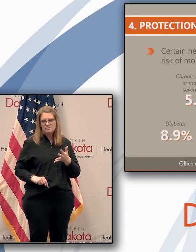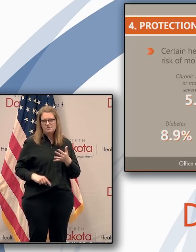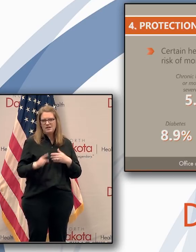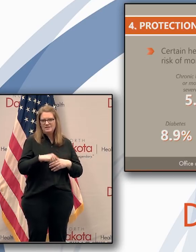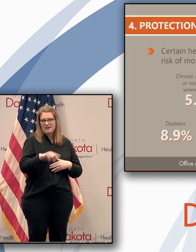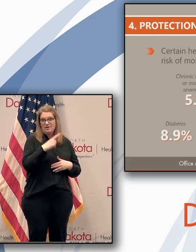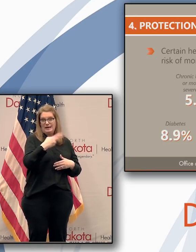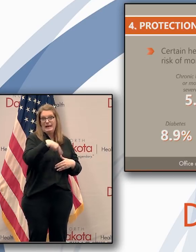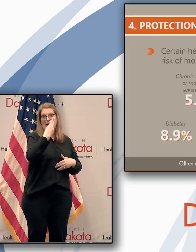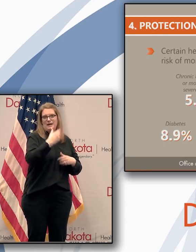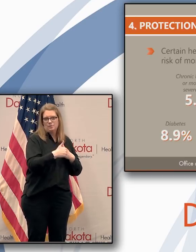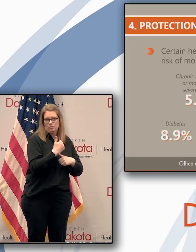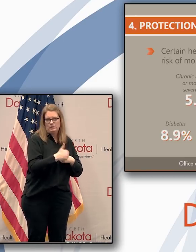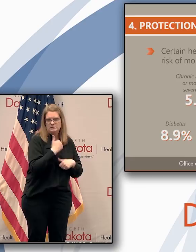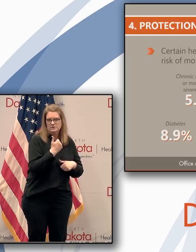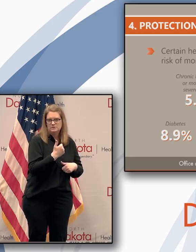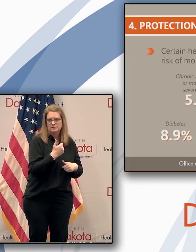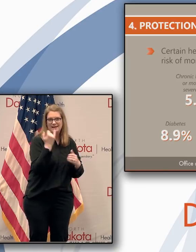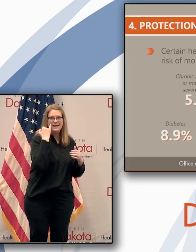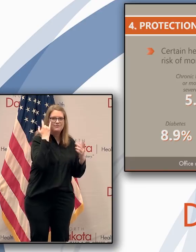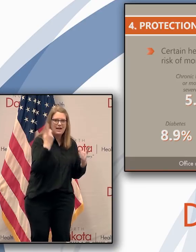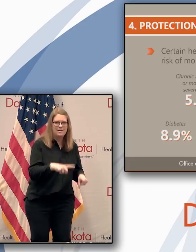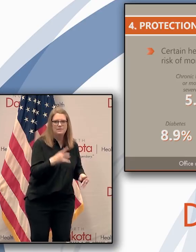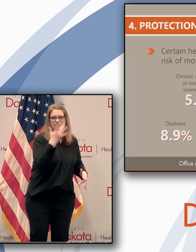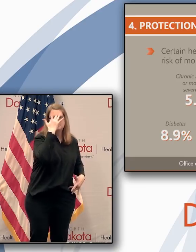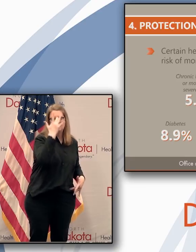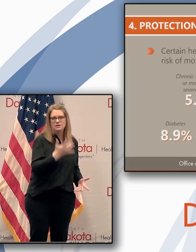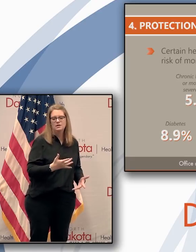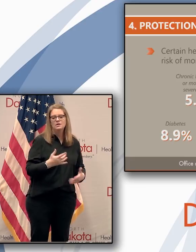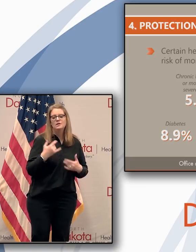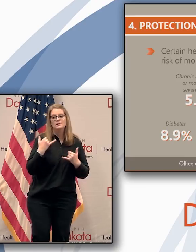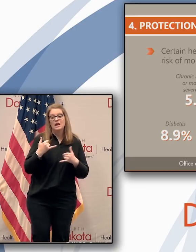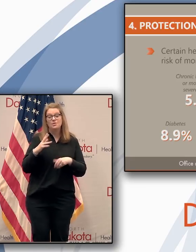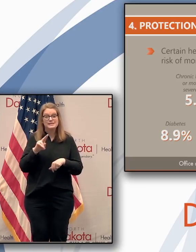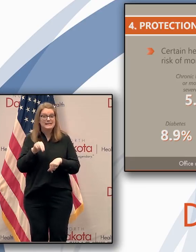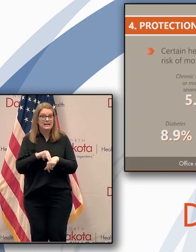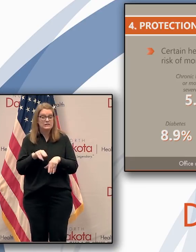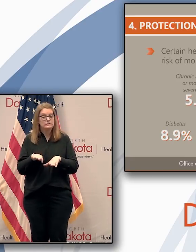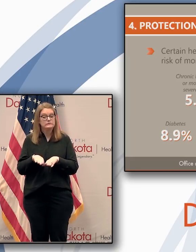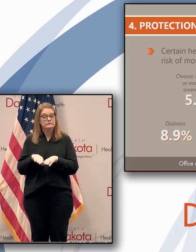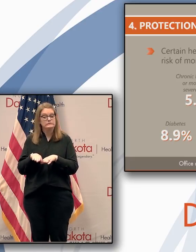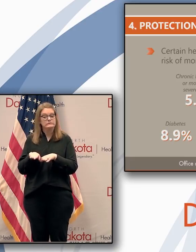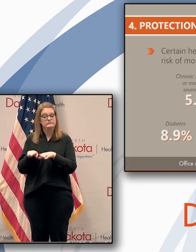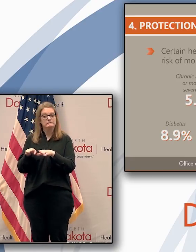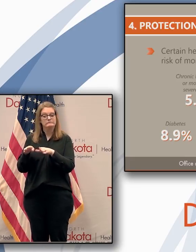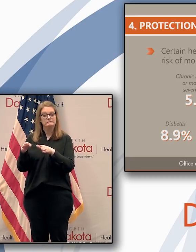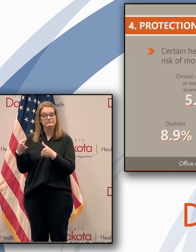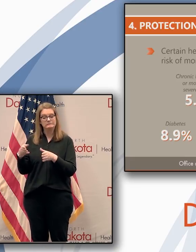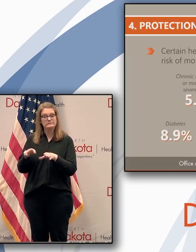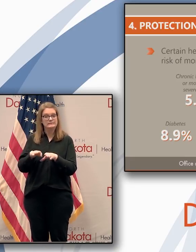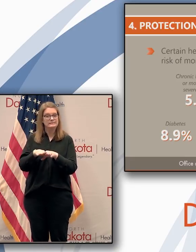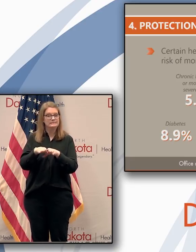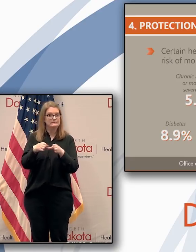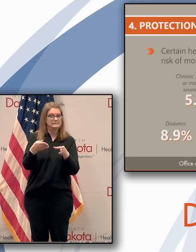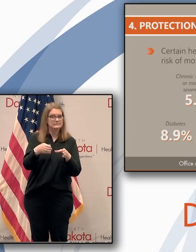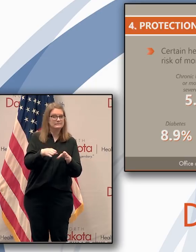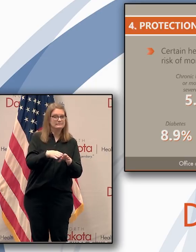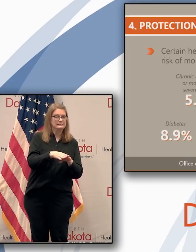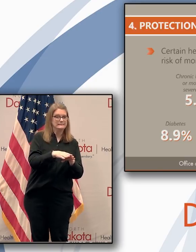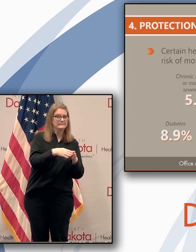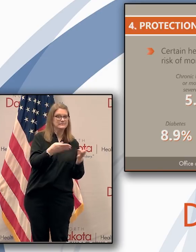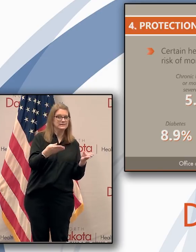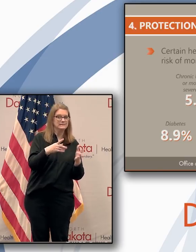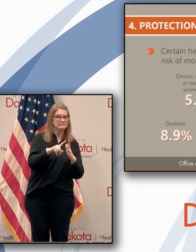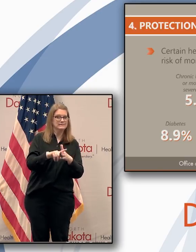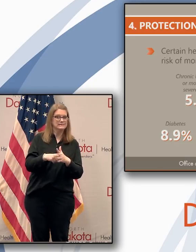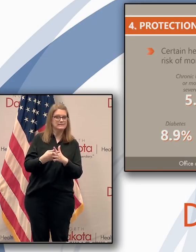And as we begin to open up, as the nation begins to open up its economy again, you're going to see